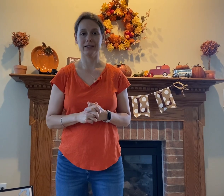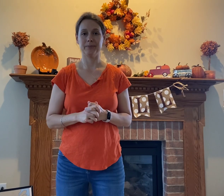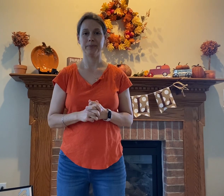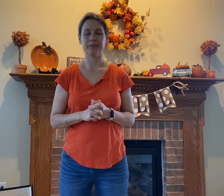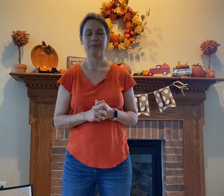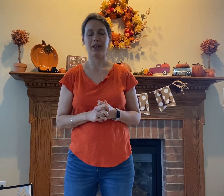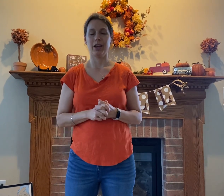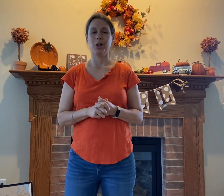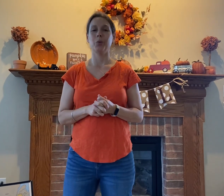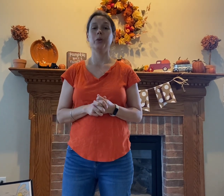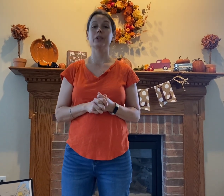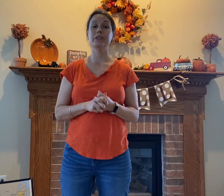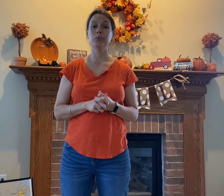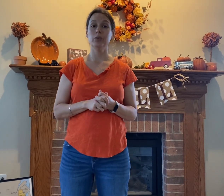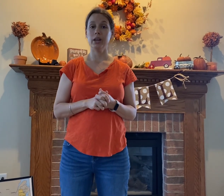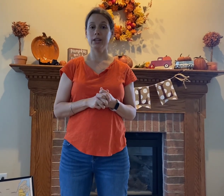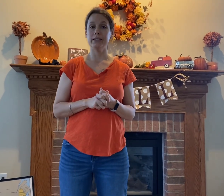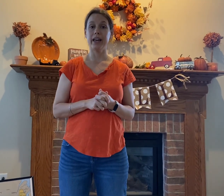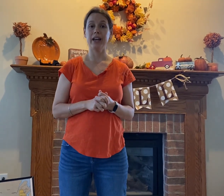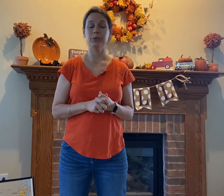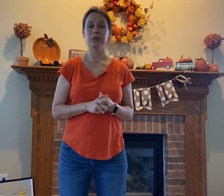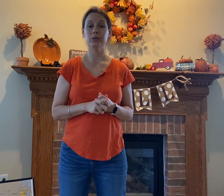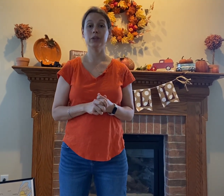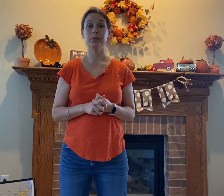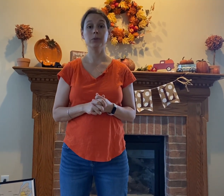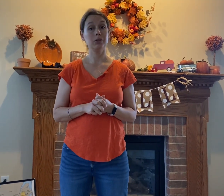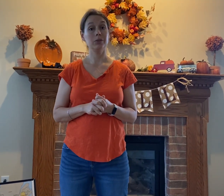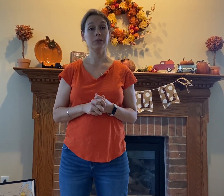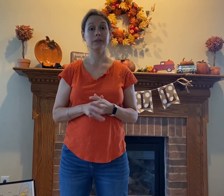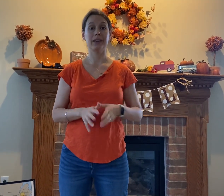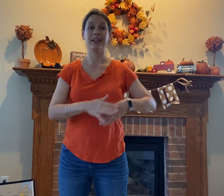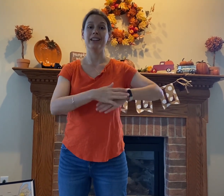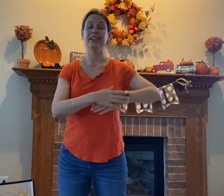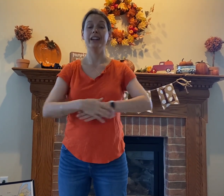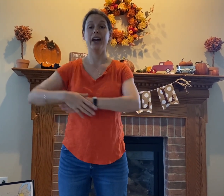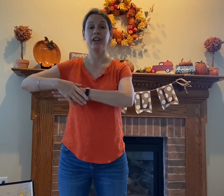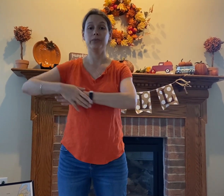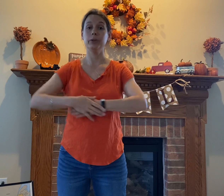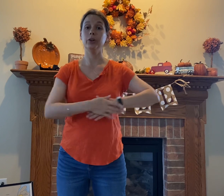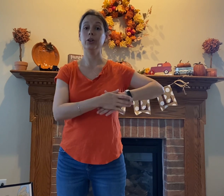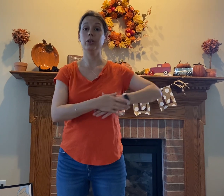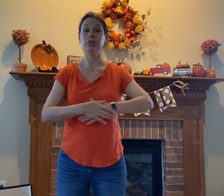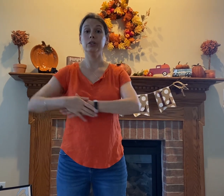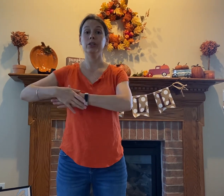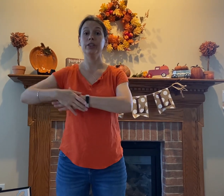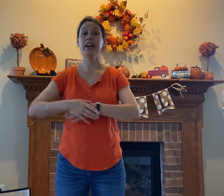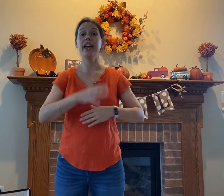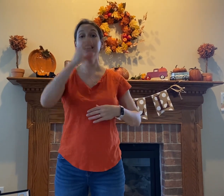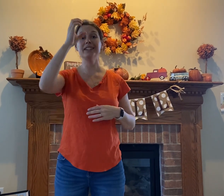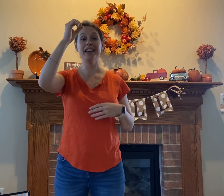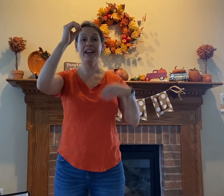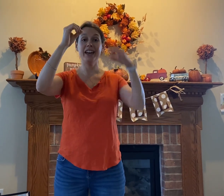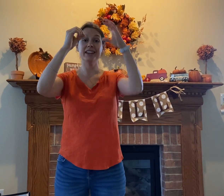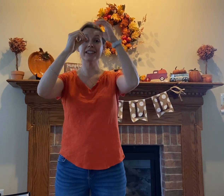what are some ways animals reproduce live birth and eggs